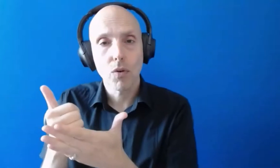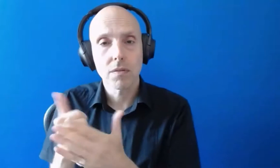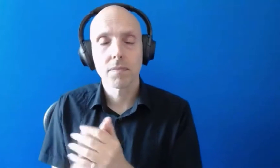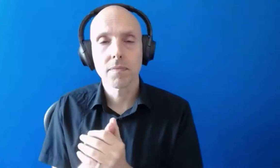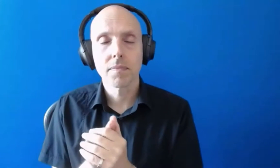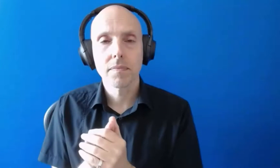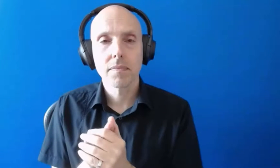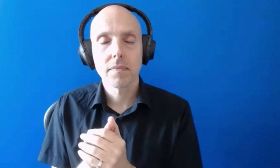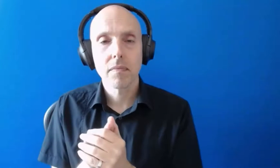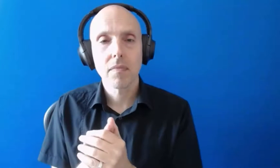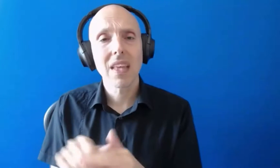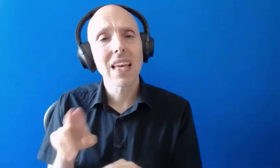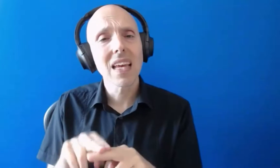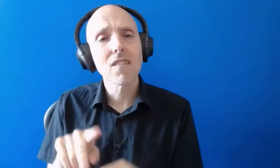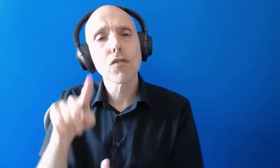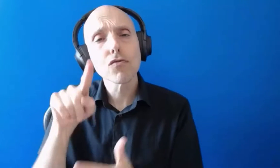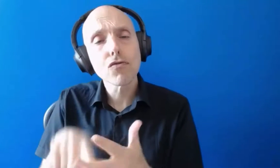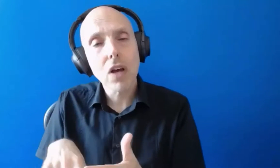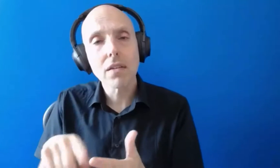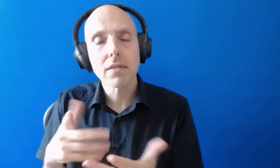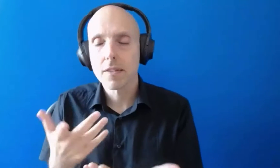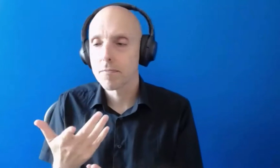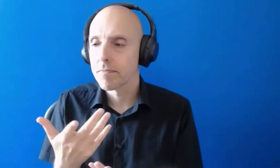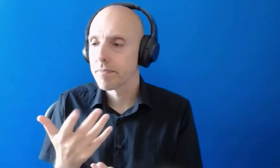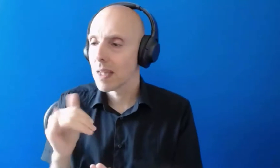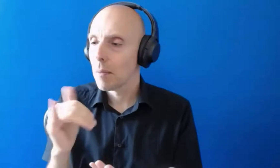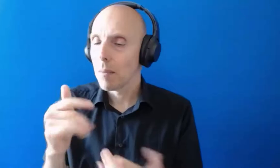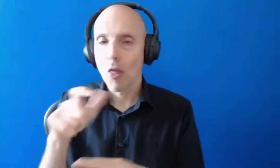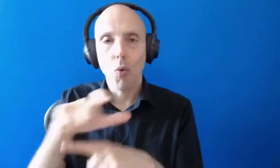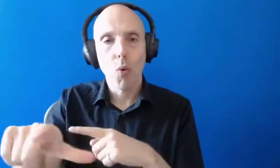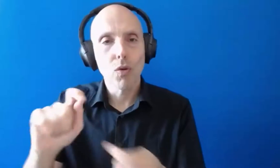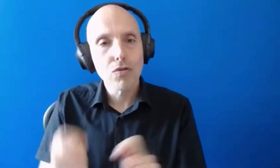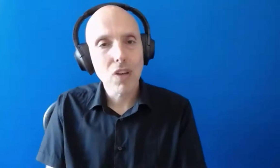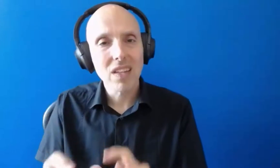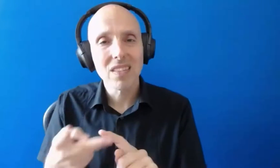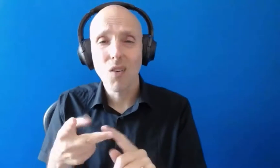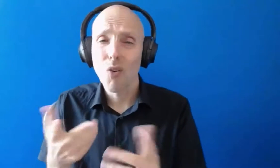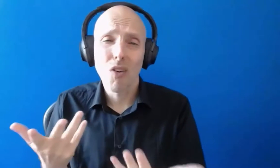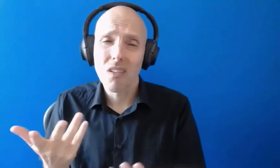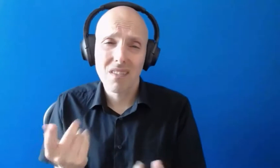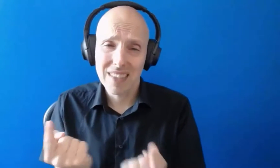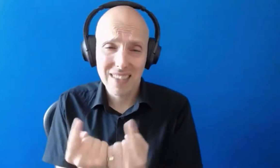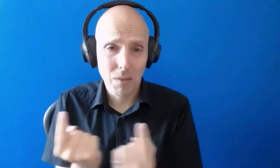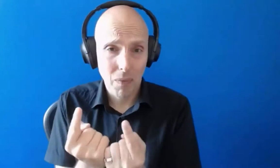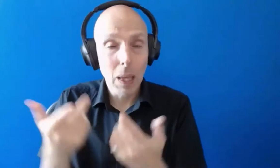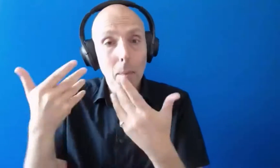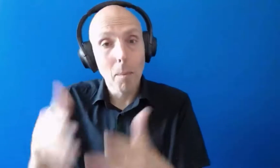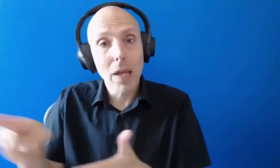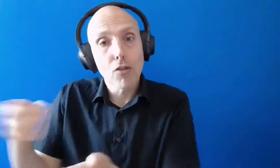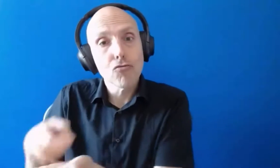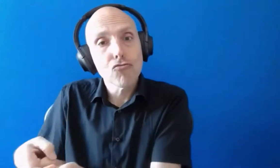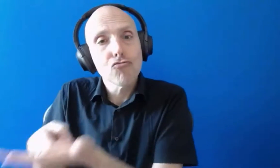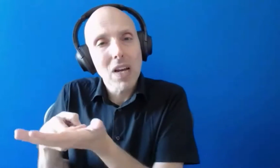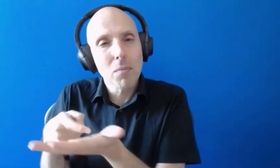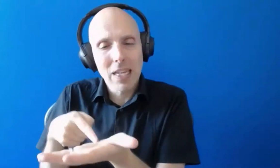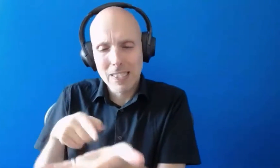it's just um a change of need because there's um a change in your course or actually something that was recommended initially didn't quite work out for